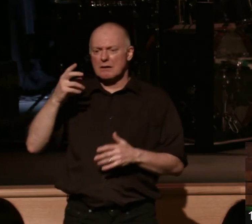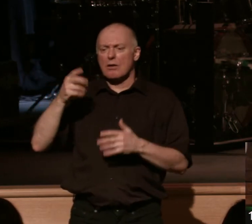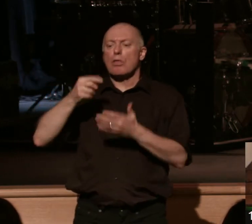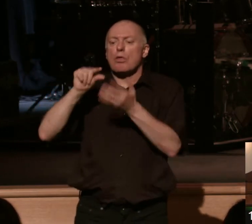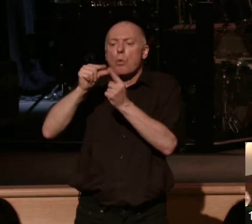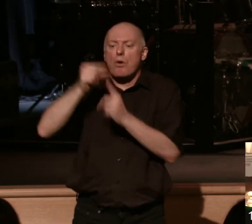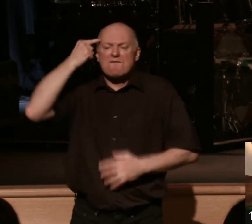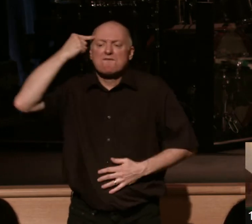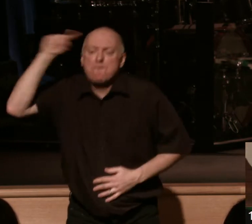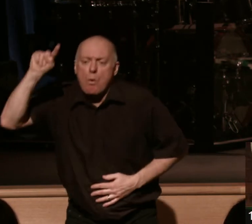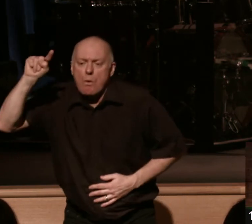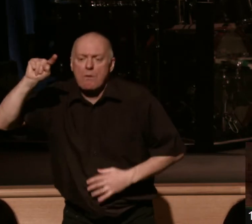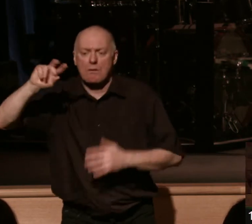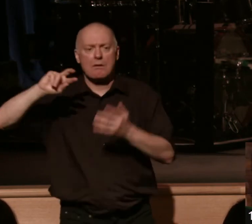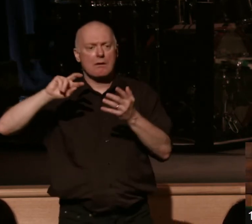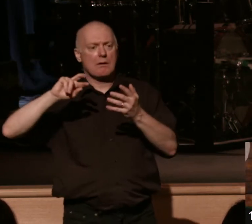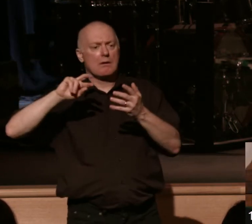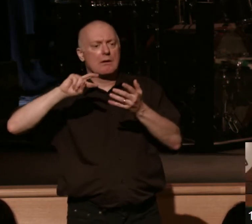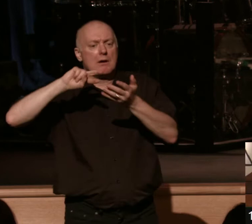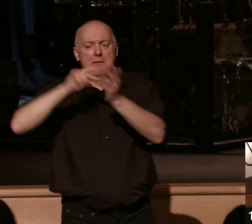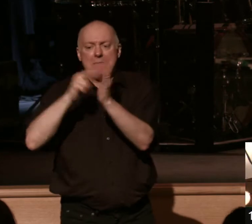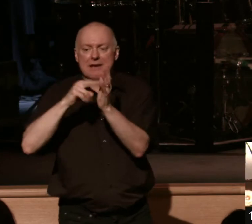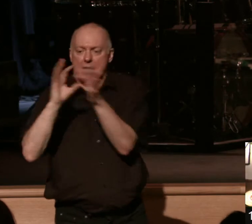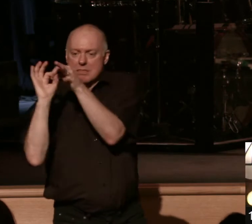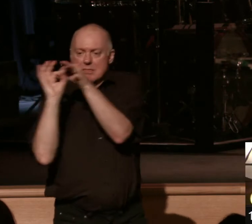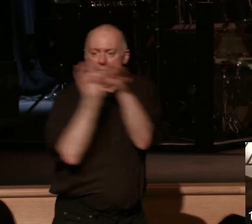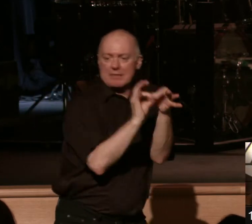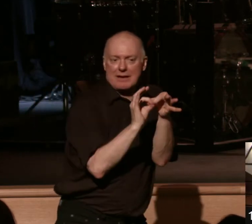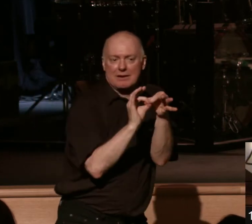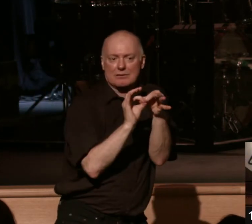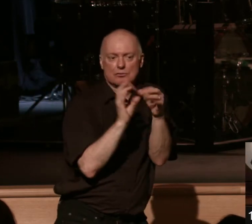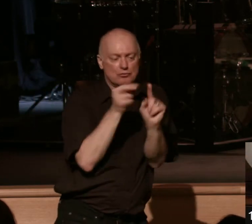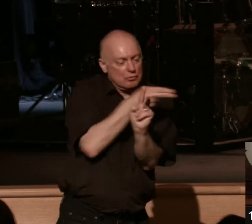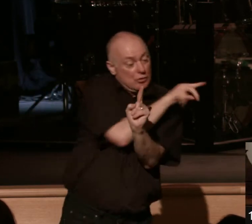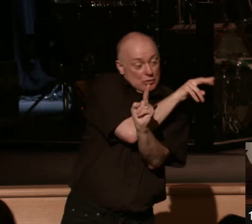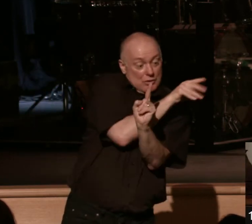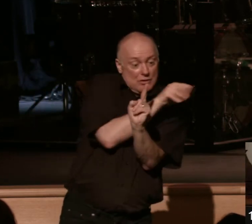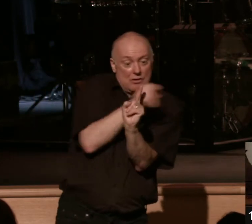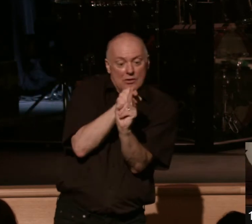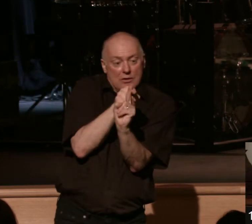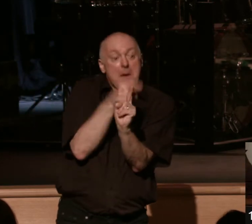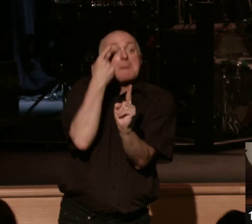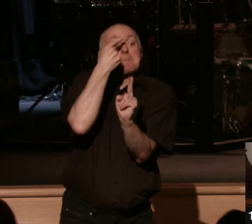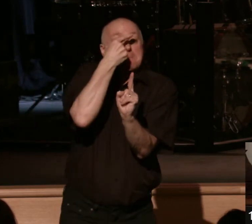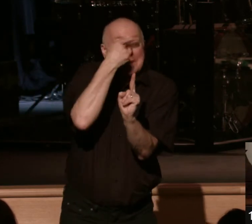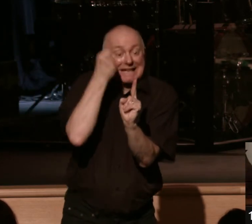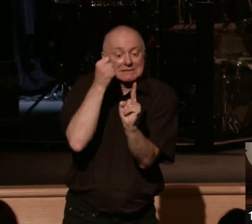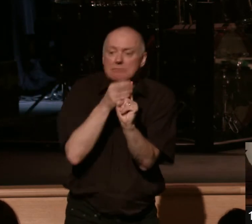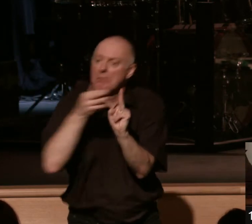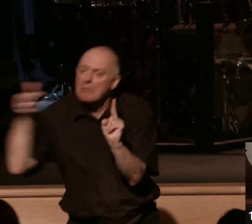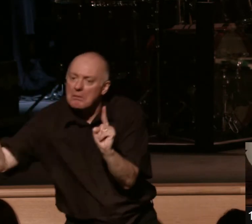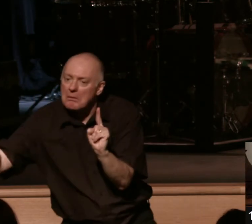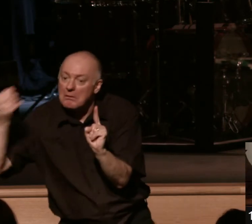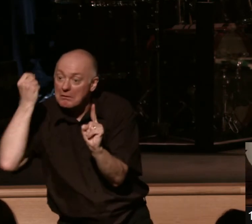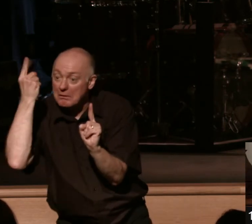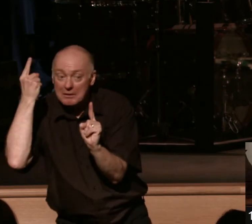for is piggybacking on previous truth. The argument is made in chapter 4, which is an amazing chapter by the way,